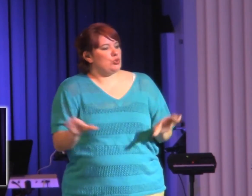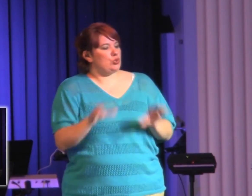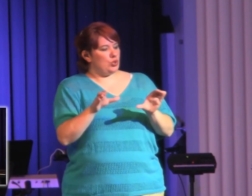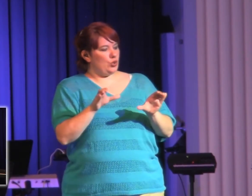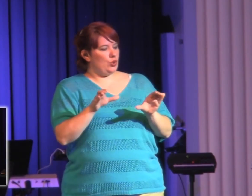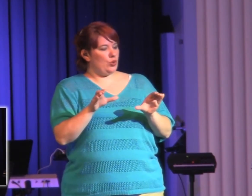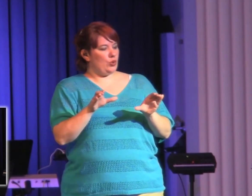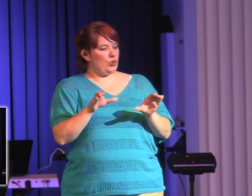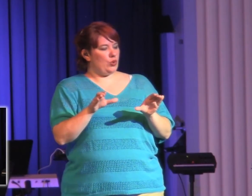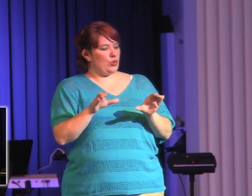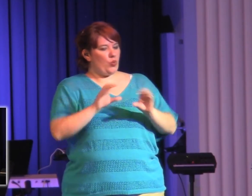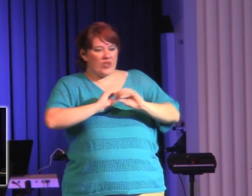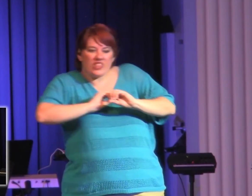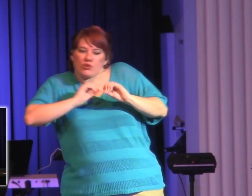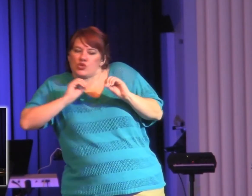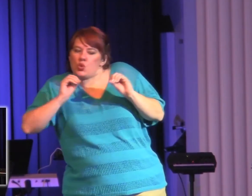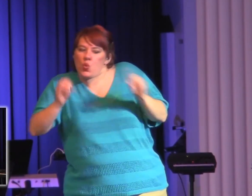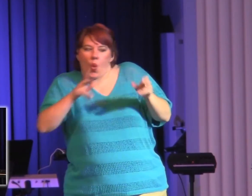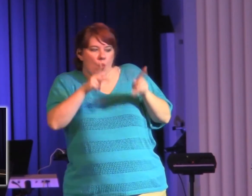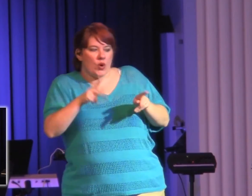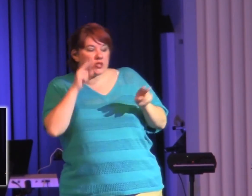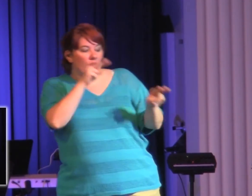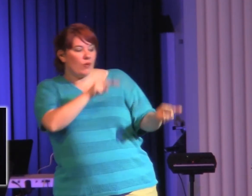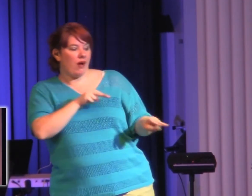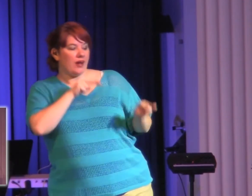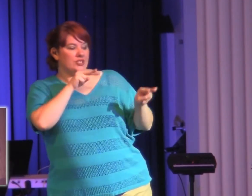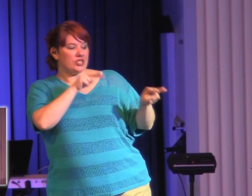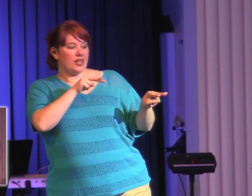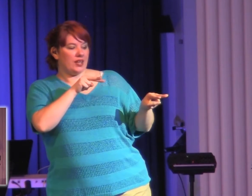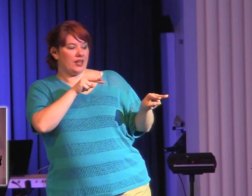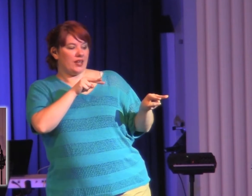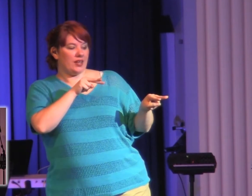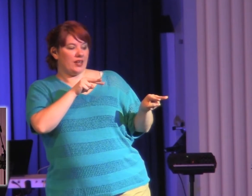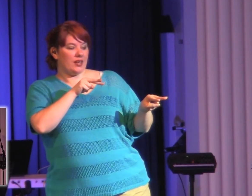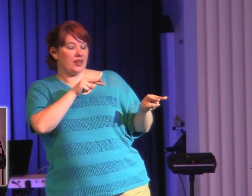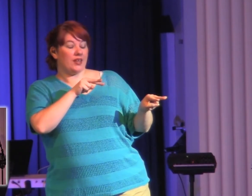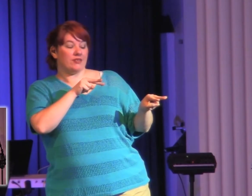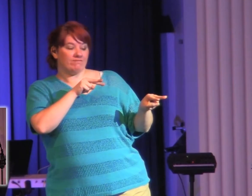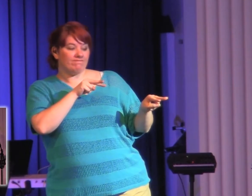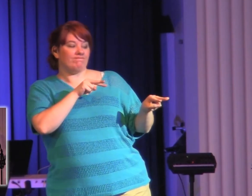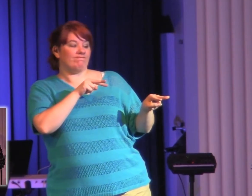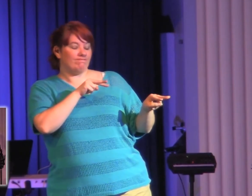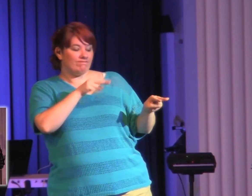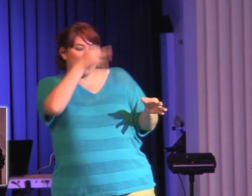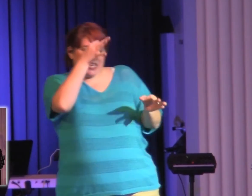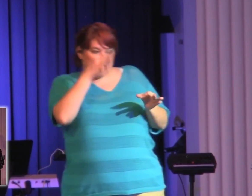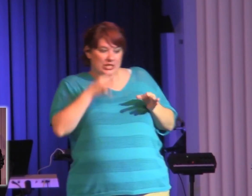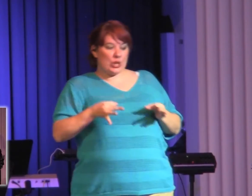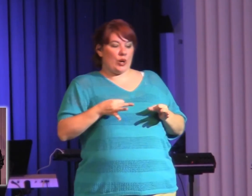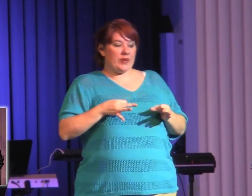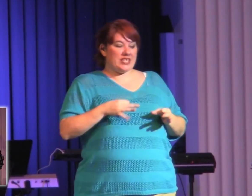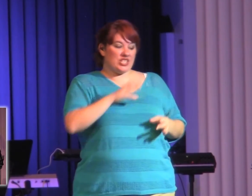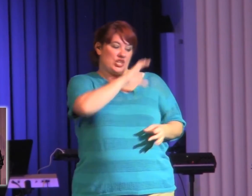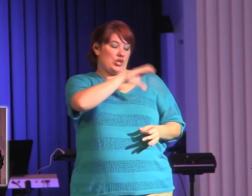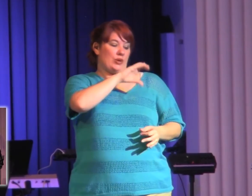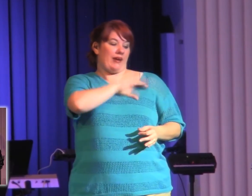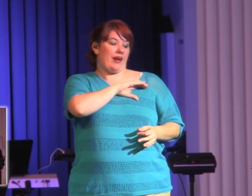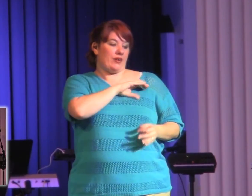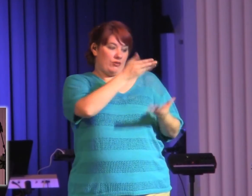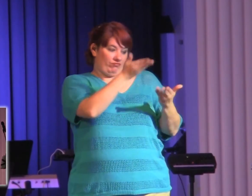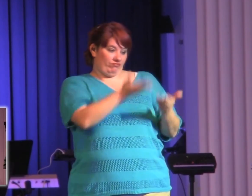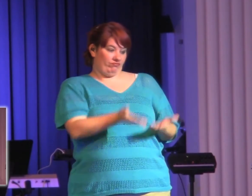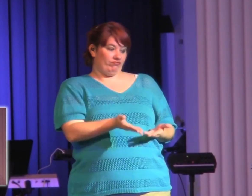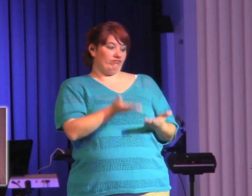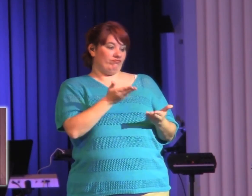a holy life or not. And here in 2 Corinthians, he says, man, we should do it out of reverence, out of